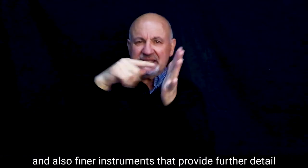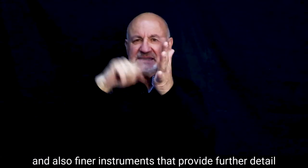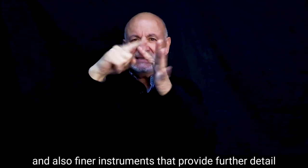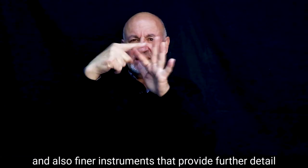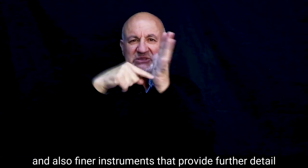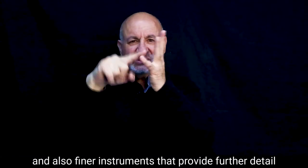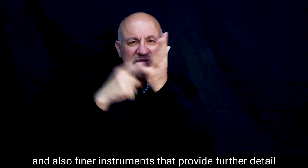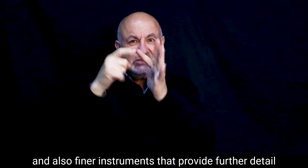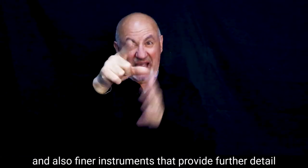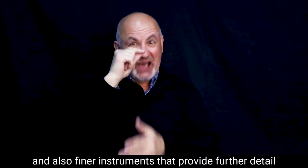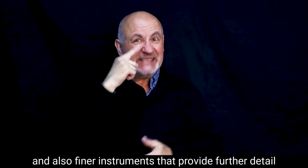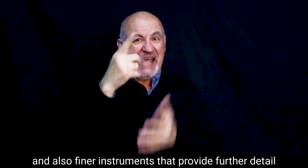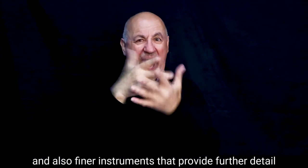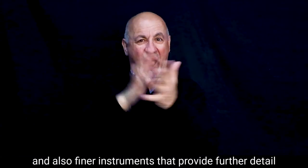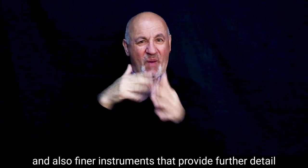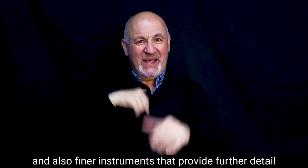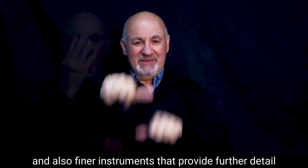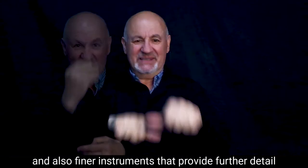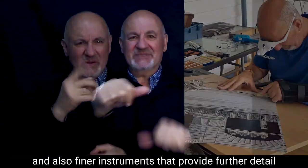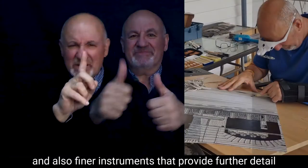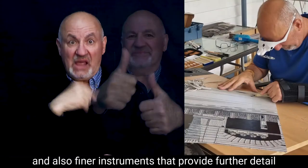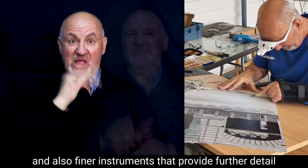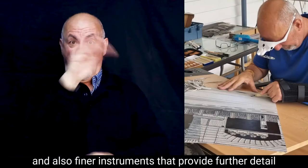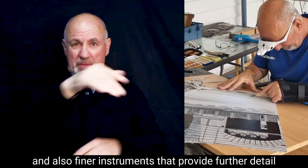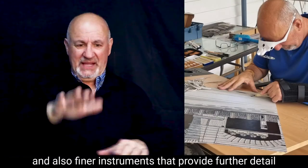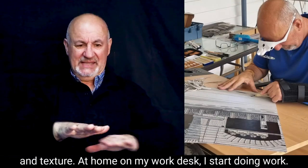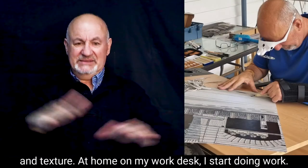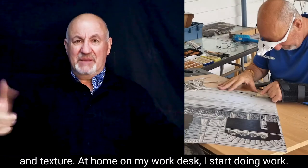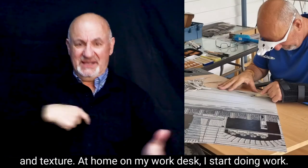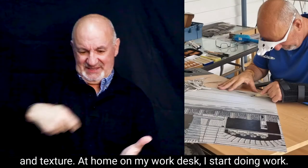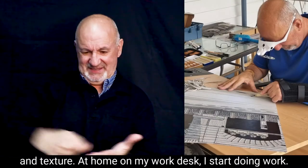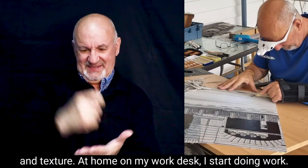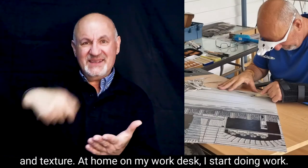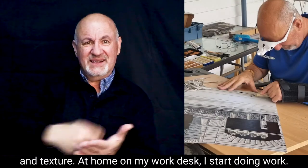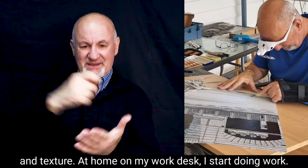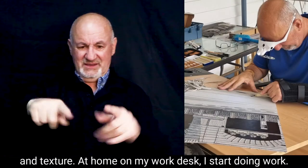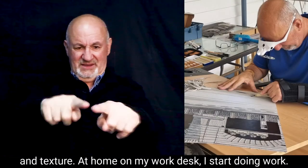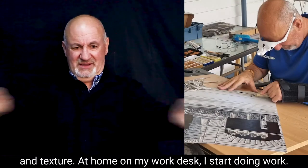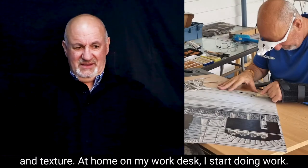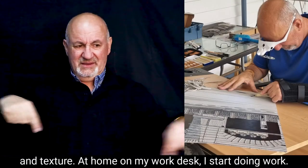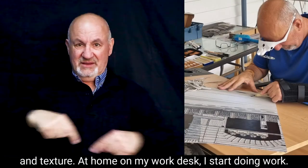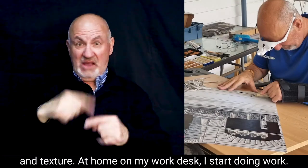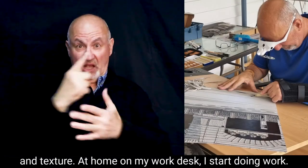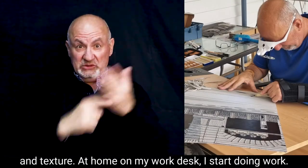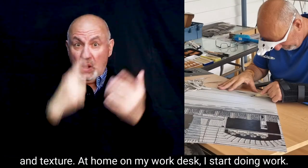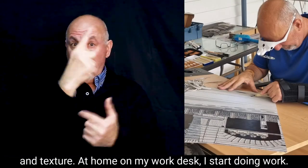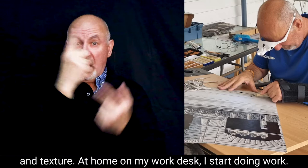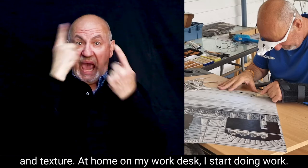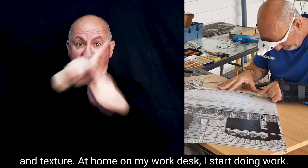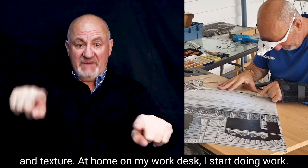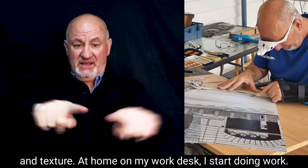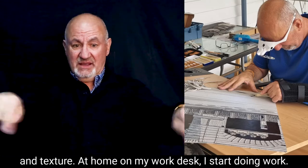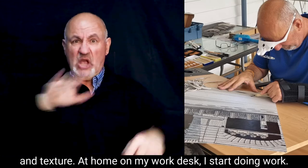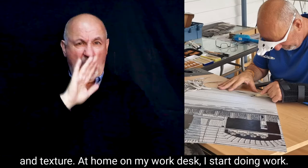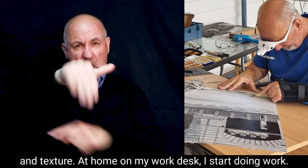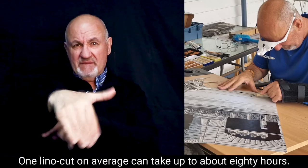finer instruments that provide further detail and texture. At home on my work desk, I start